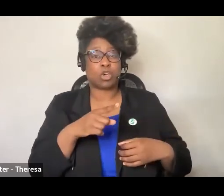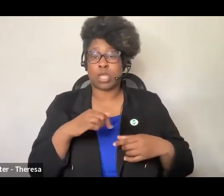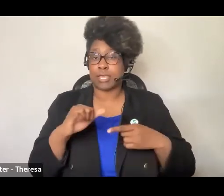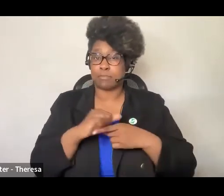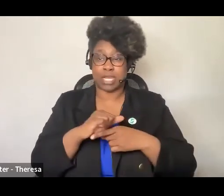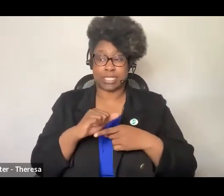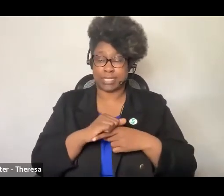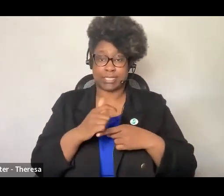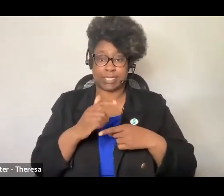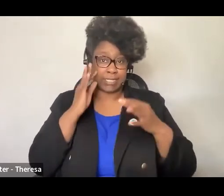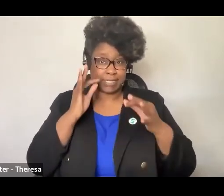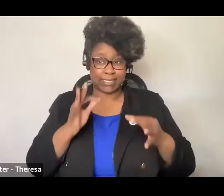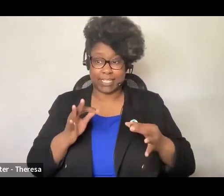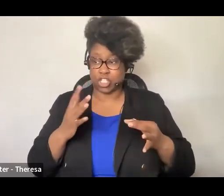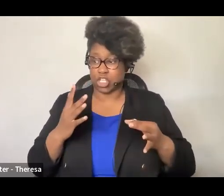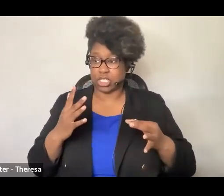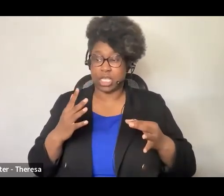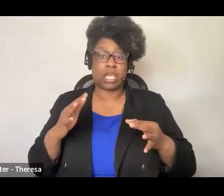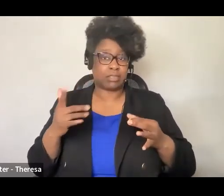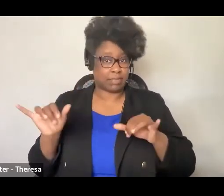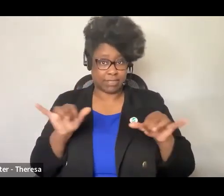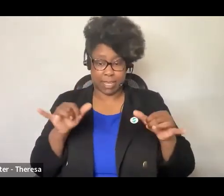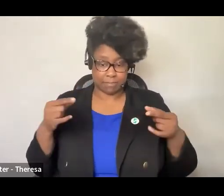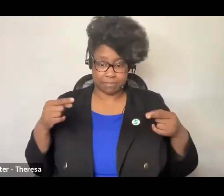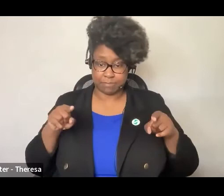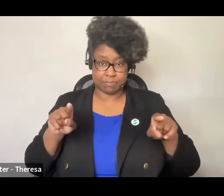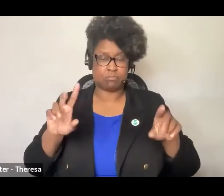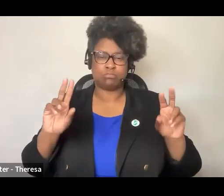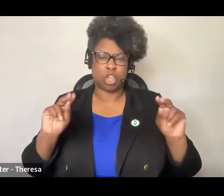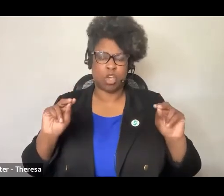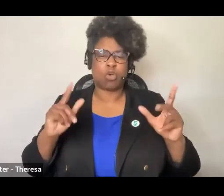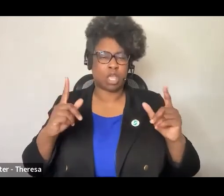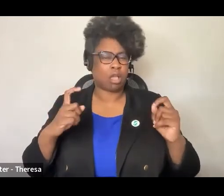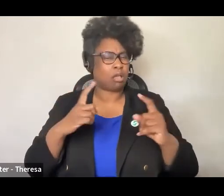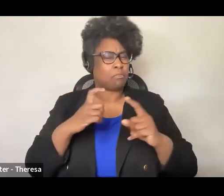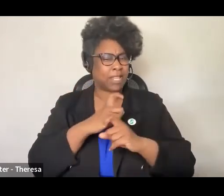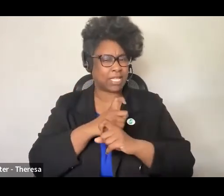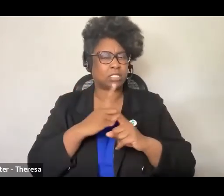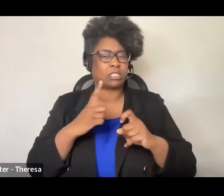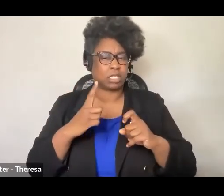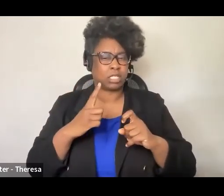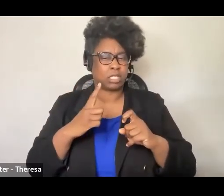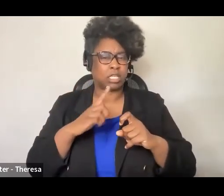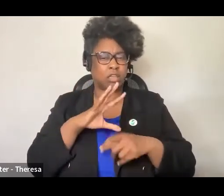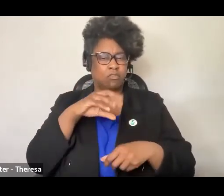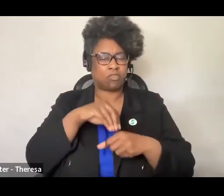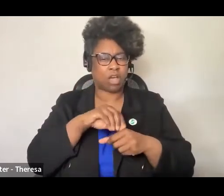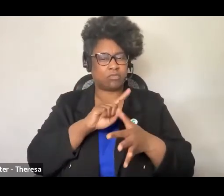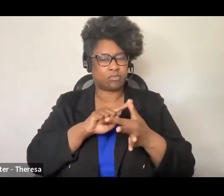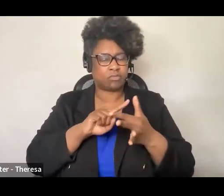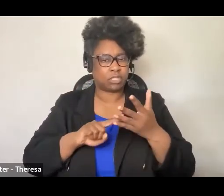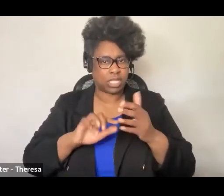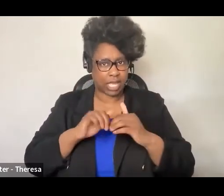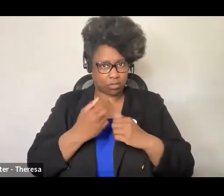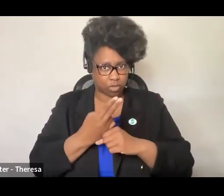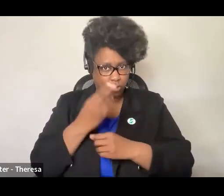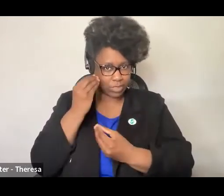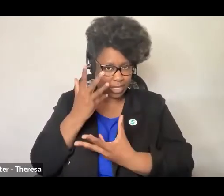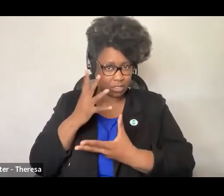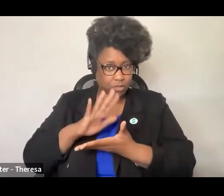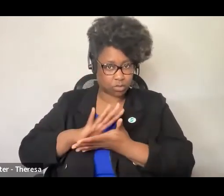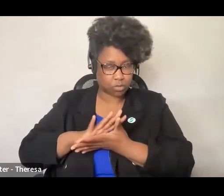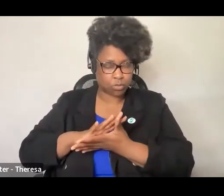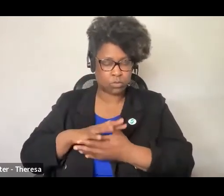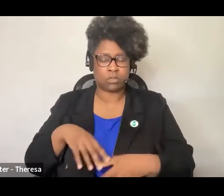decisions, however, as there's a great deal of complexity and nuance in how data are used in schools. Ultimately, schools must be